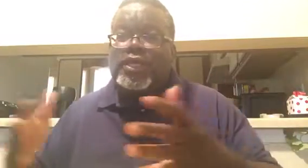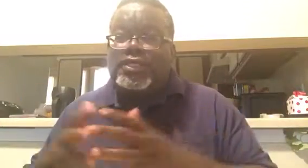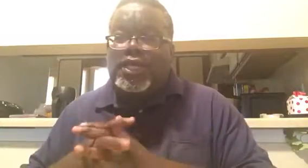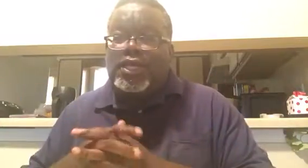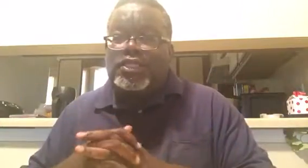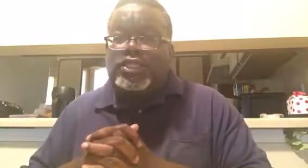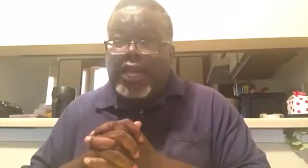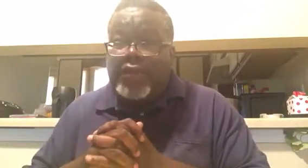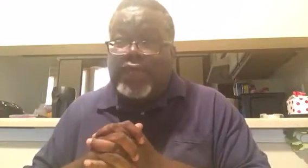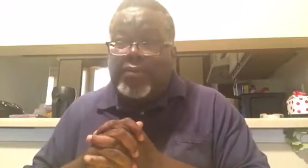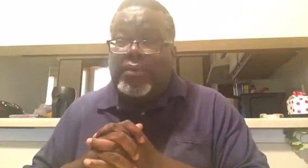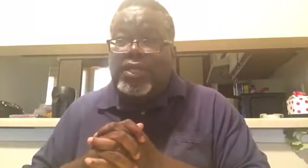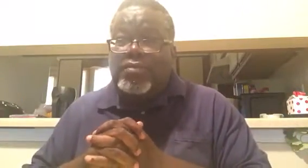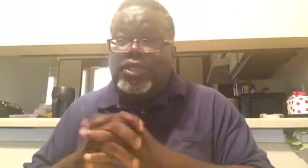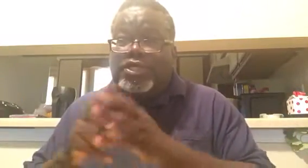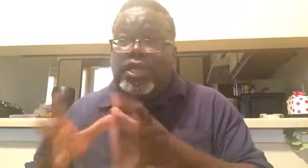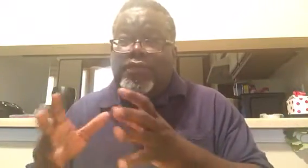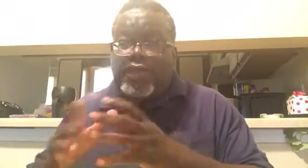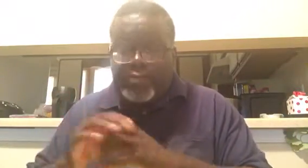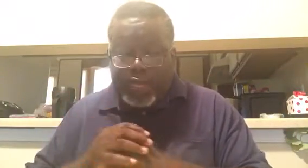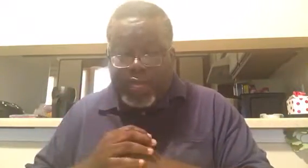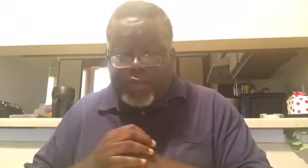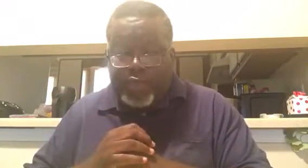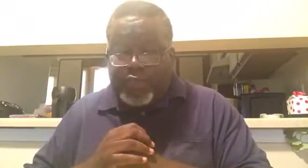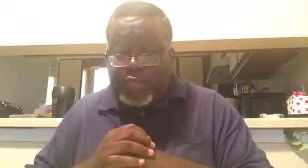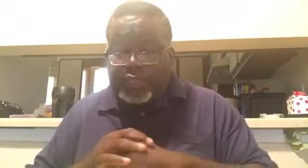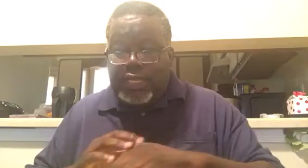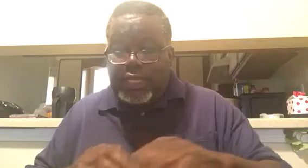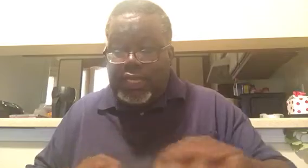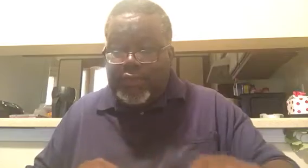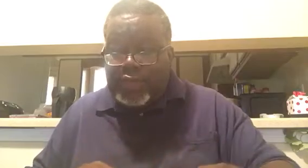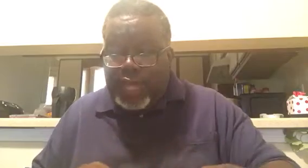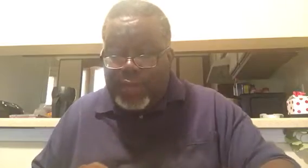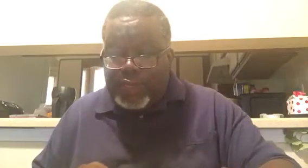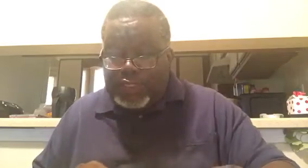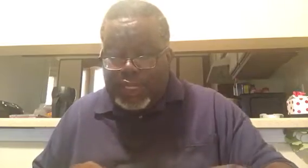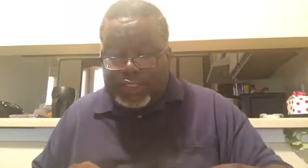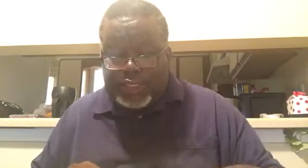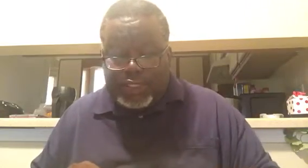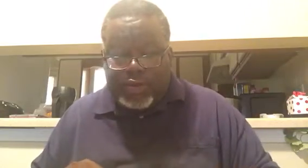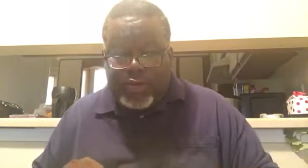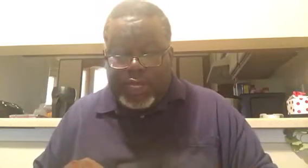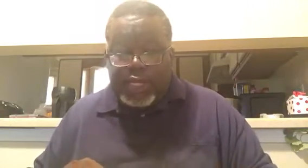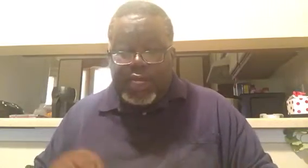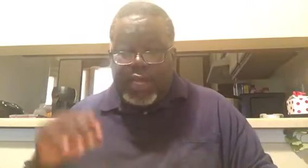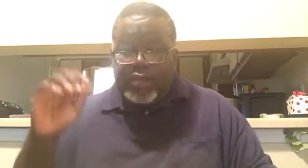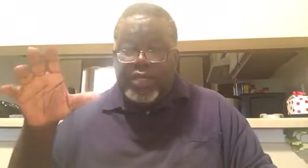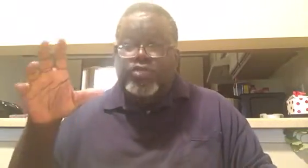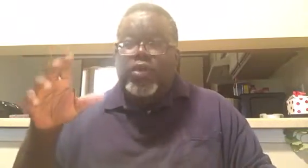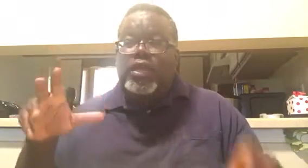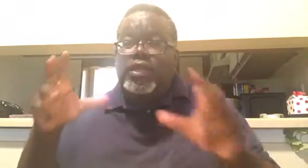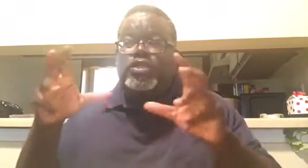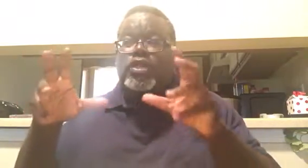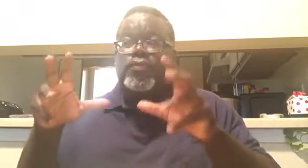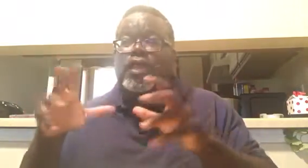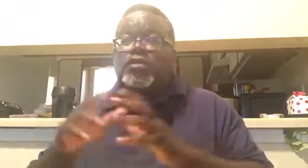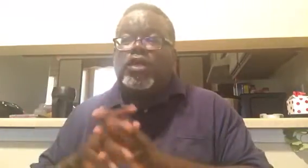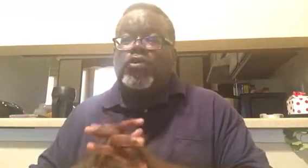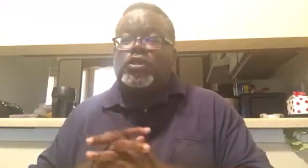please, uh, share them, please share them, uh, with us in the comment section. All right. Now here's what, here's something else I wanted